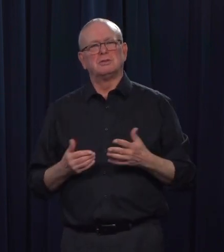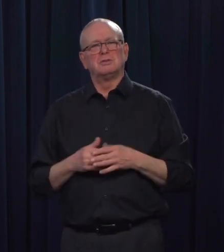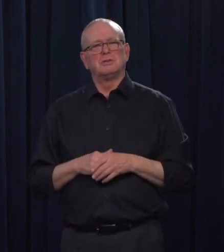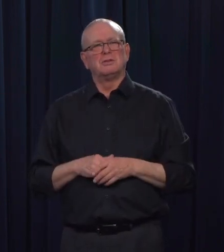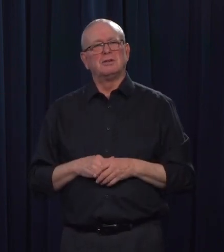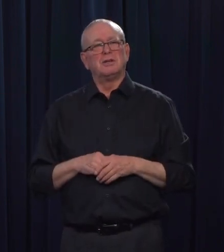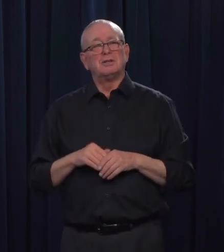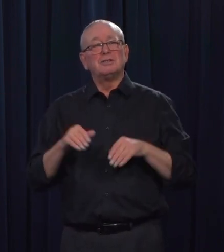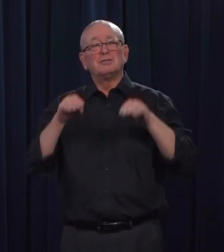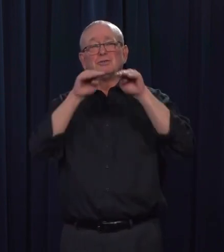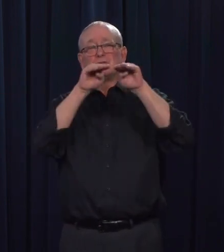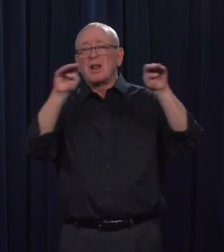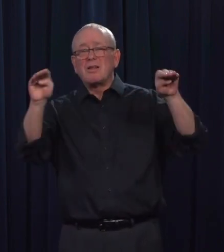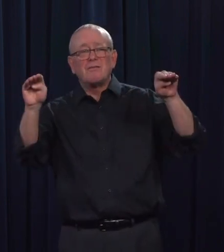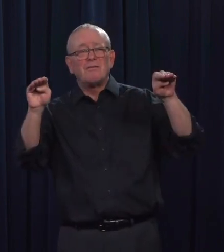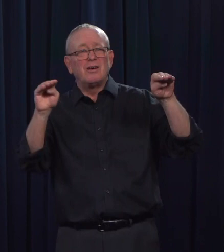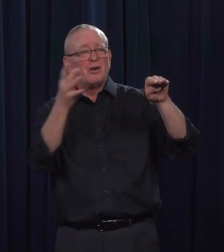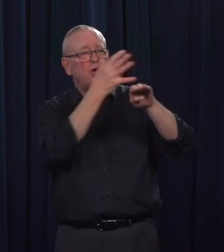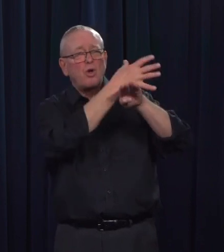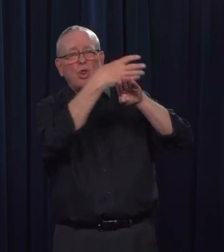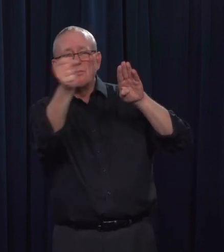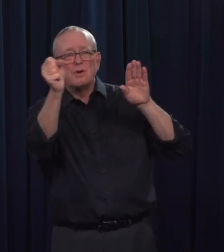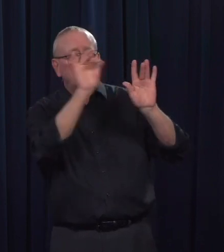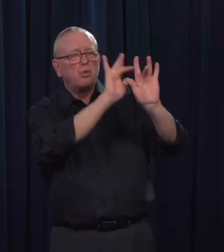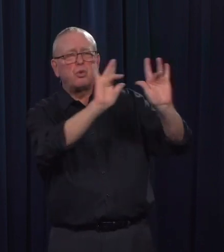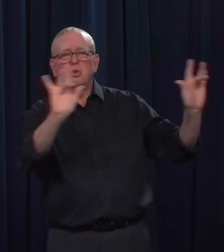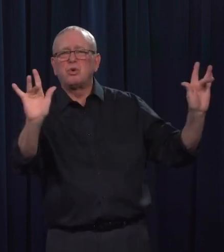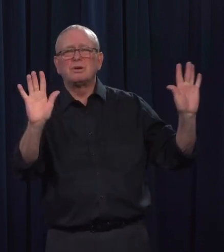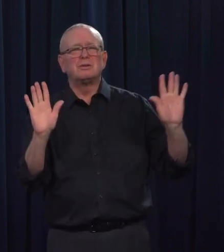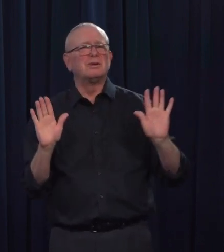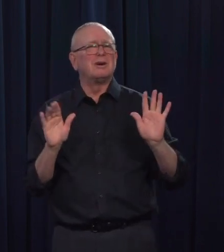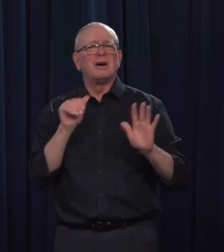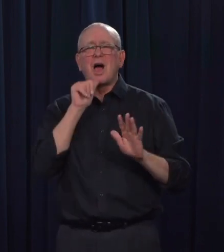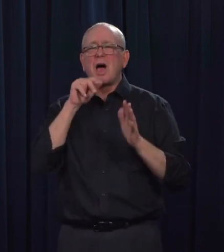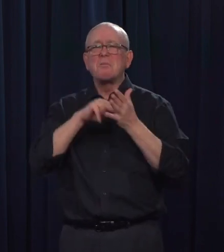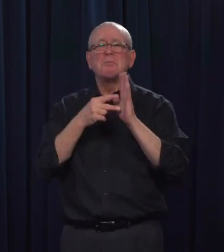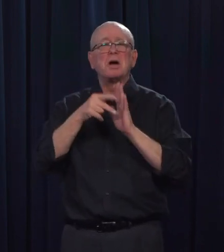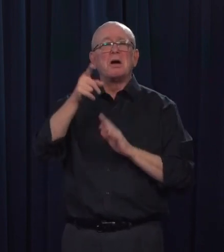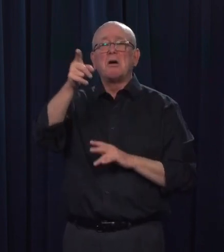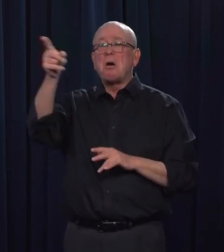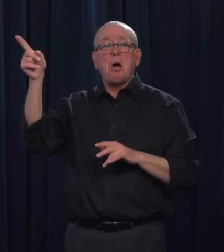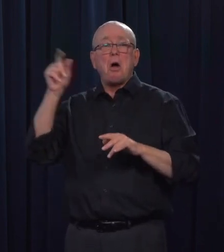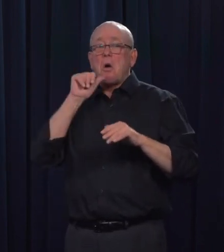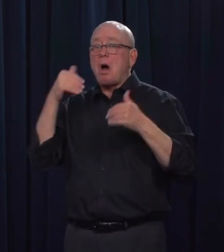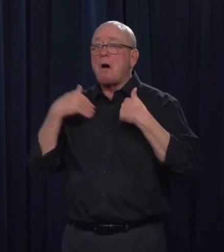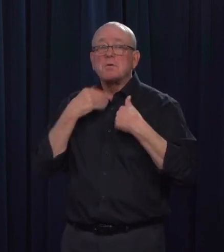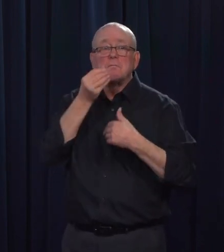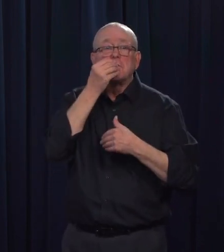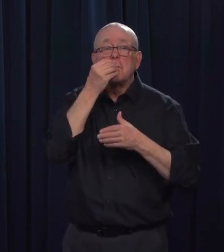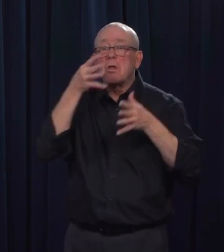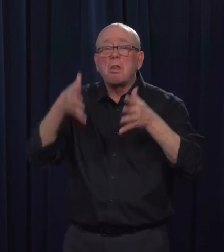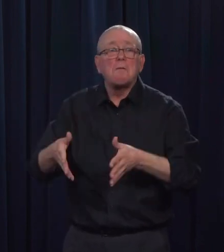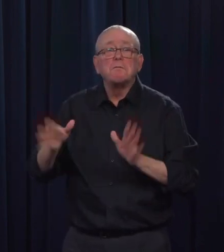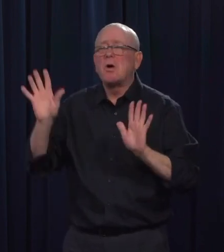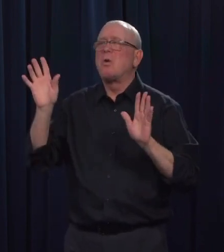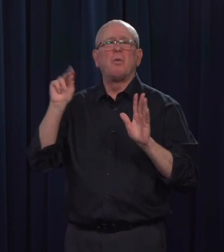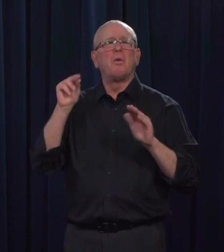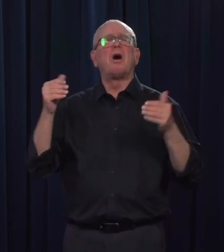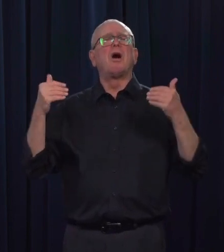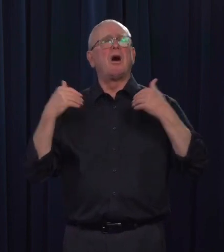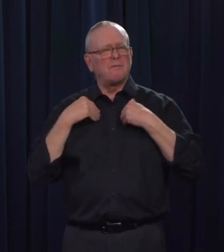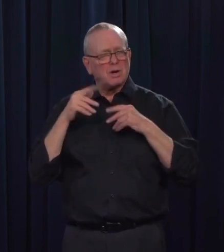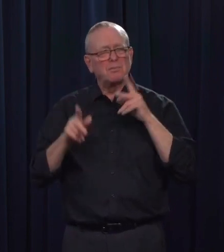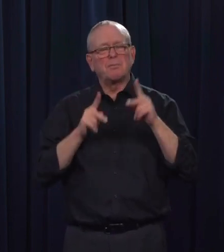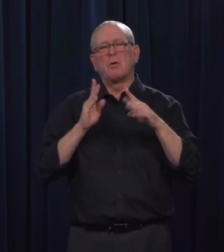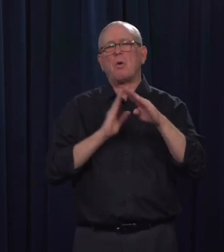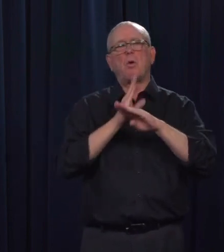supply issue. It's just a, an overbuying or a panic on the demand side. So that's, it's, those would be the two items that we've, we've seen or